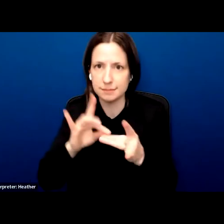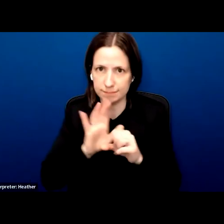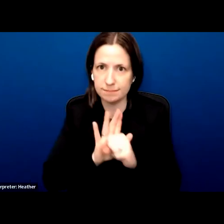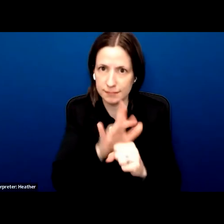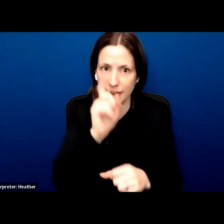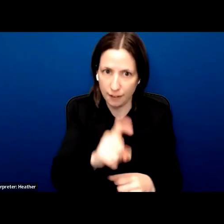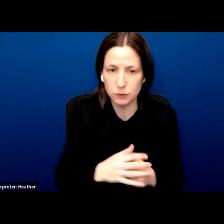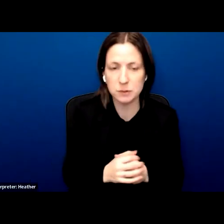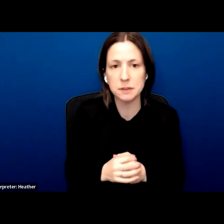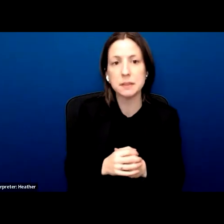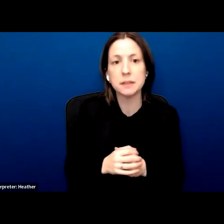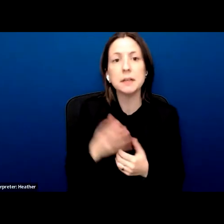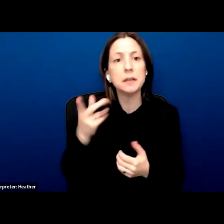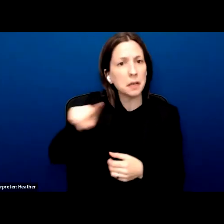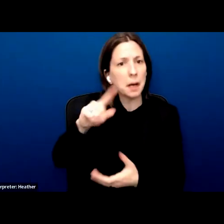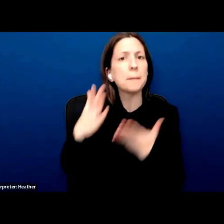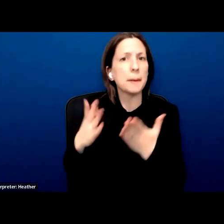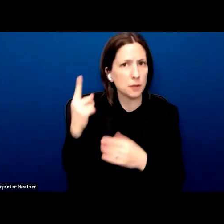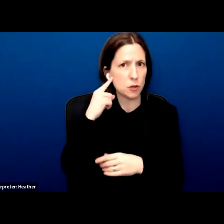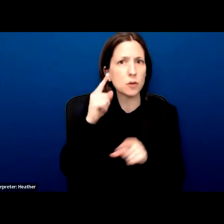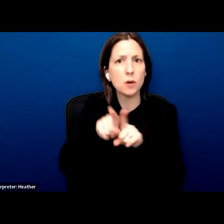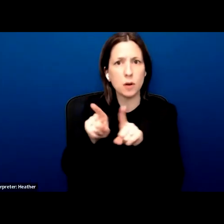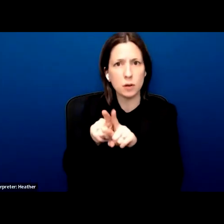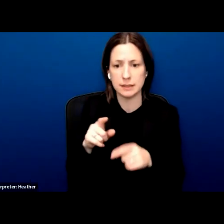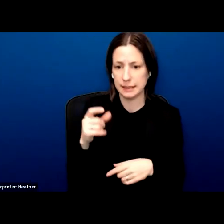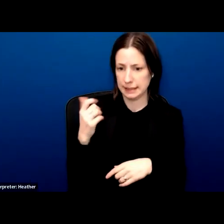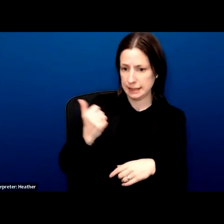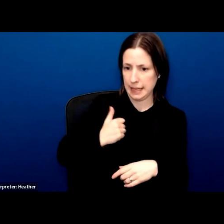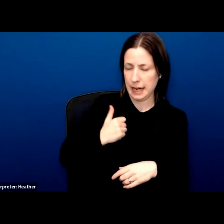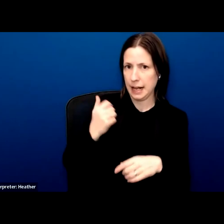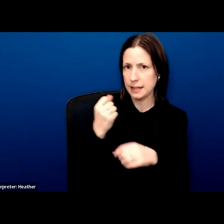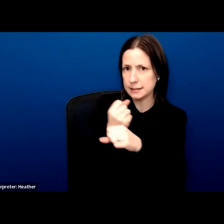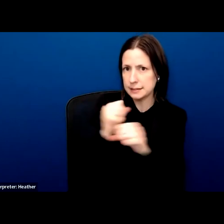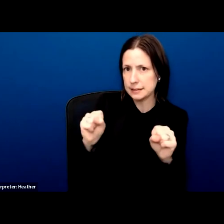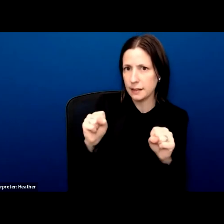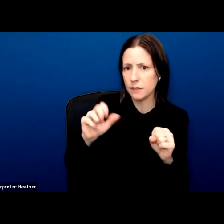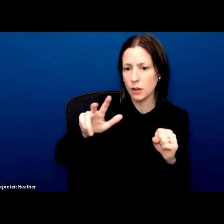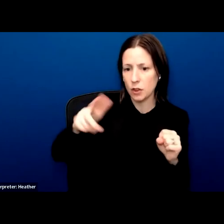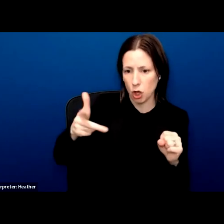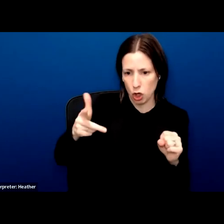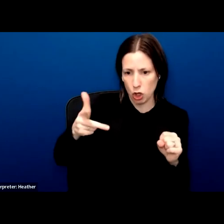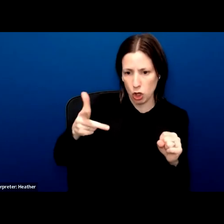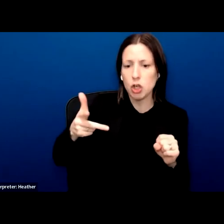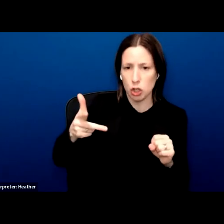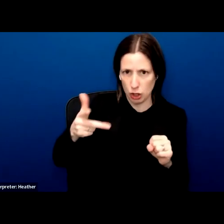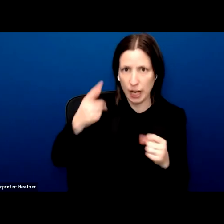It hits the papers fairly often. In 2002, Canada and the United States decided to make an agreement declaring